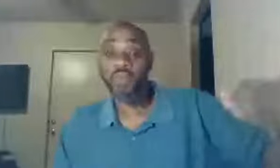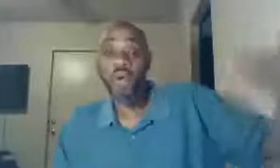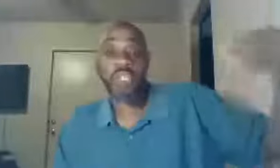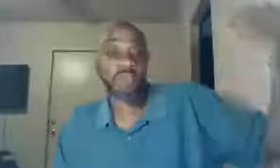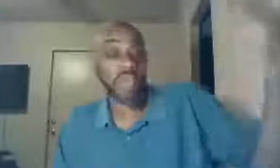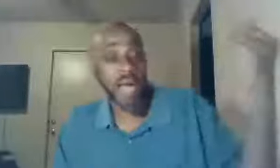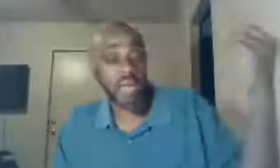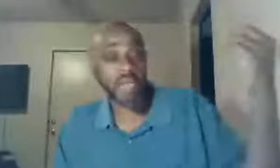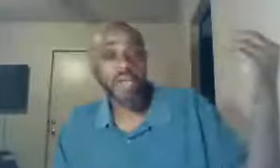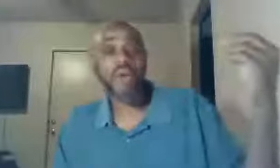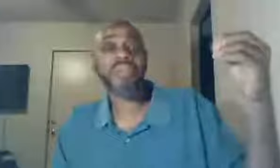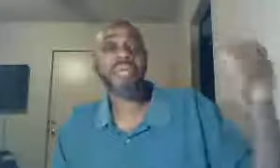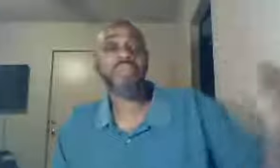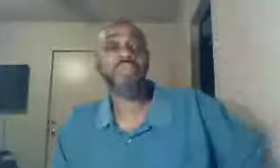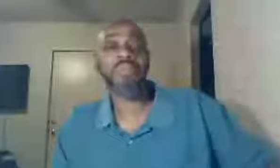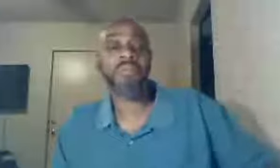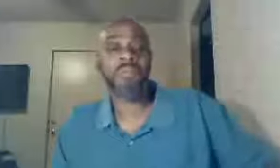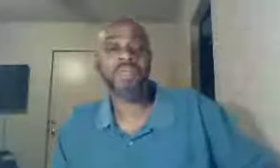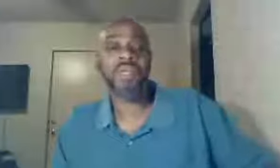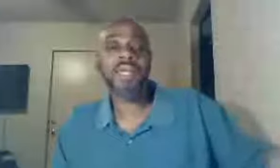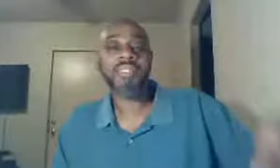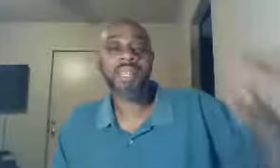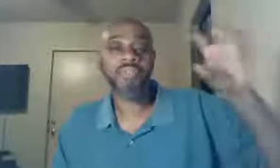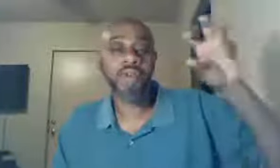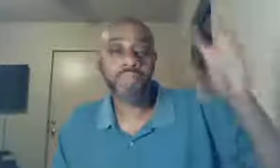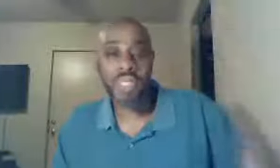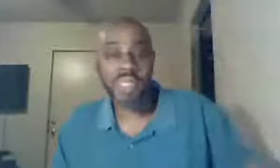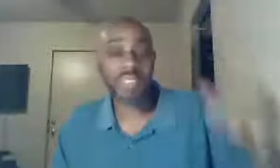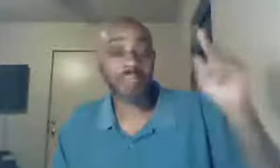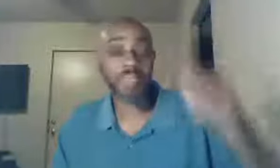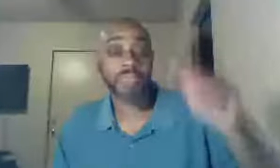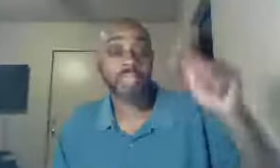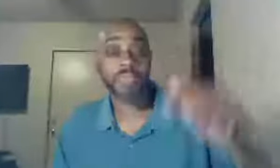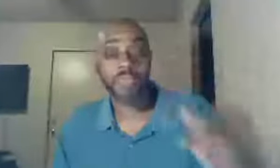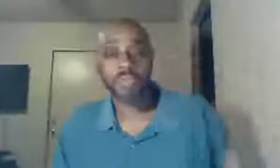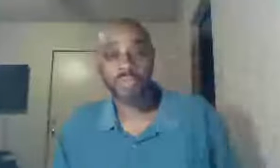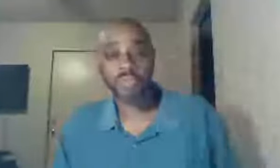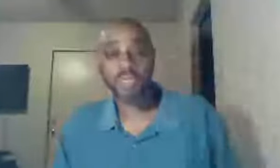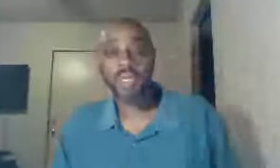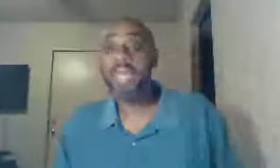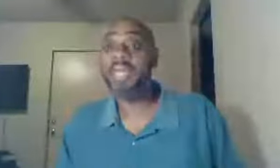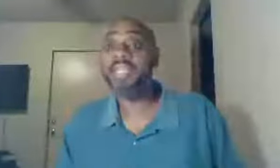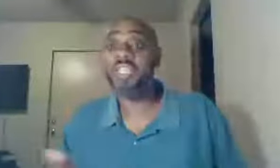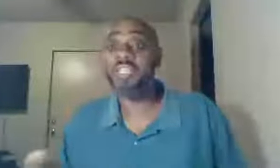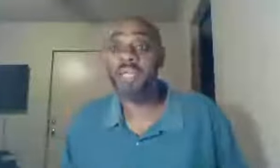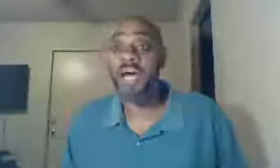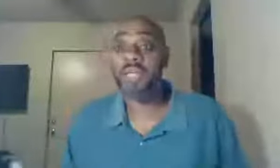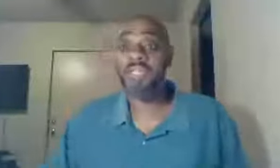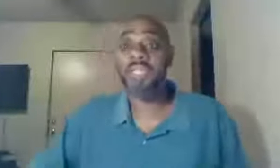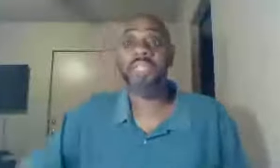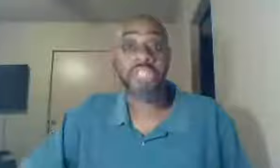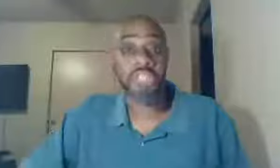to worship God, or is that to, is that to appease, the people in the pews, and let's just be honest, the leadership,